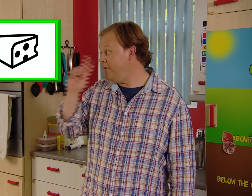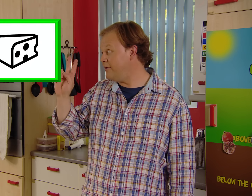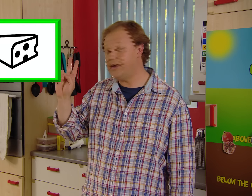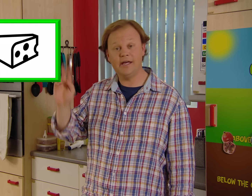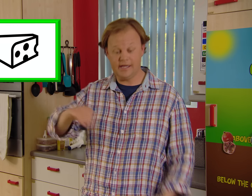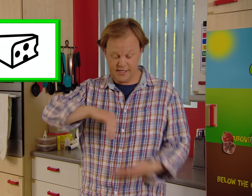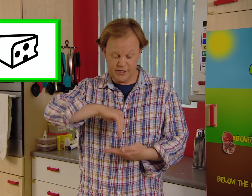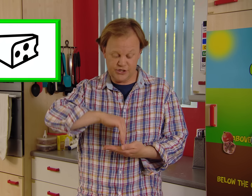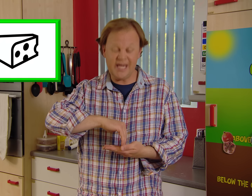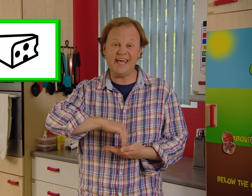Look! Cheese!